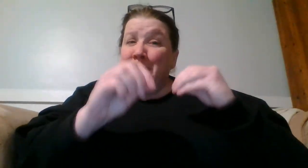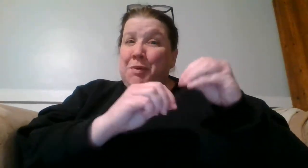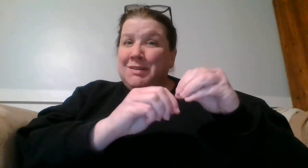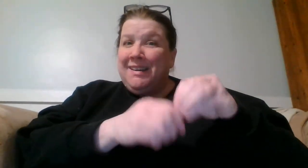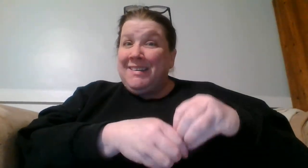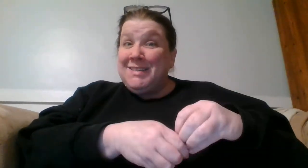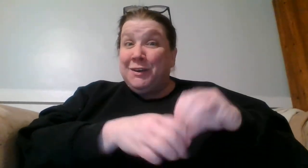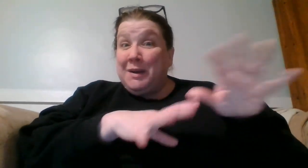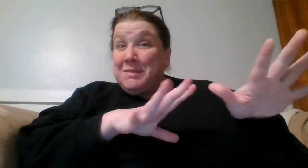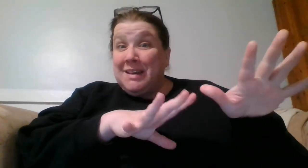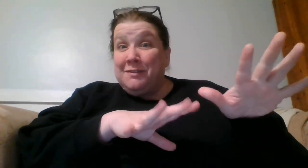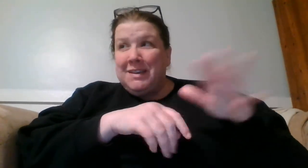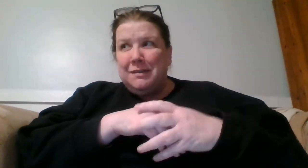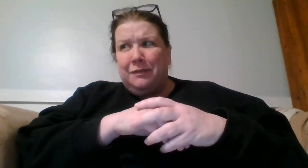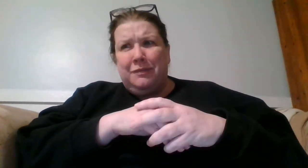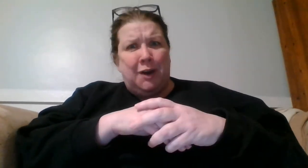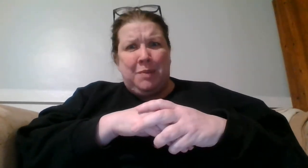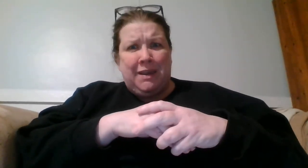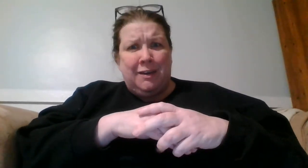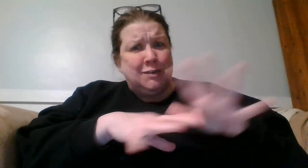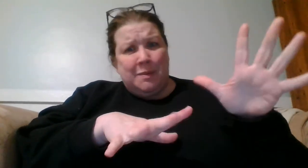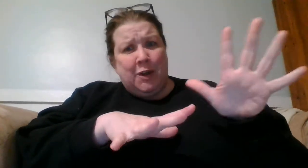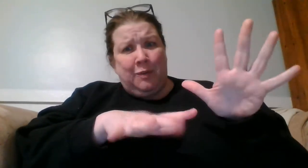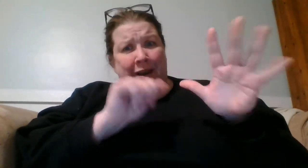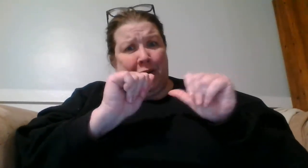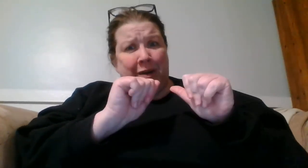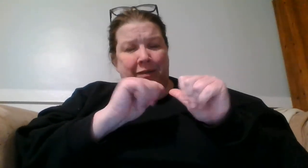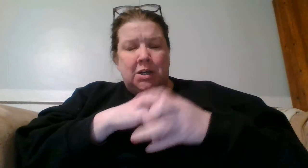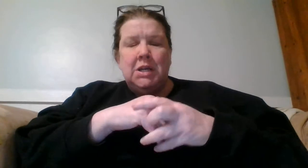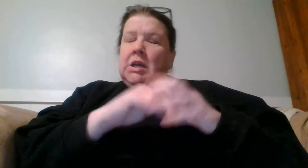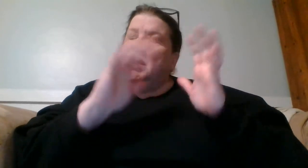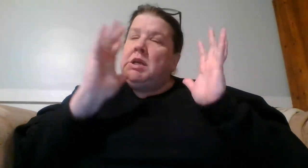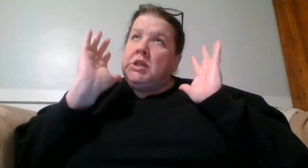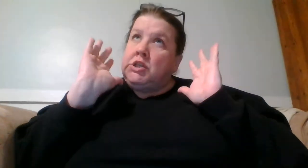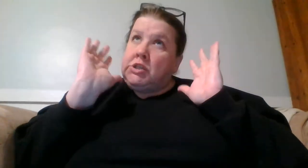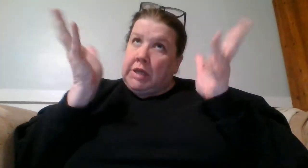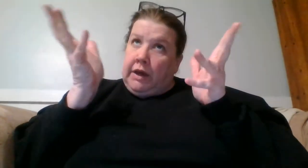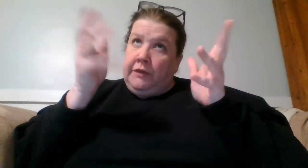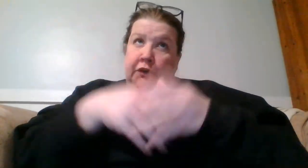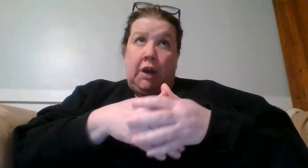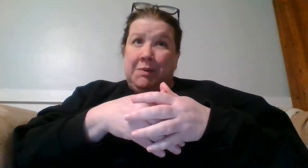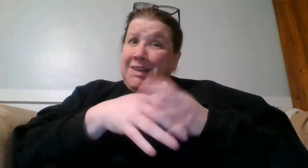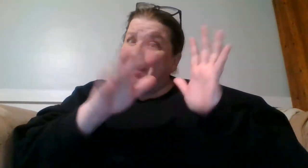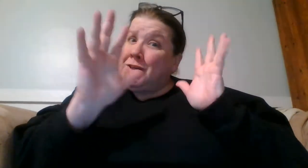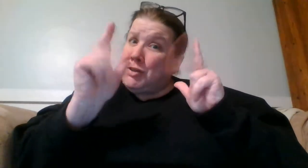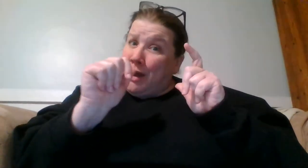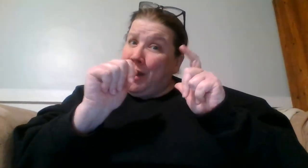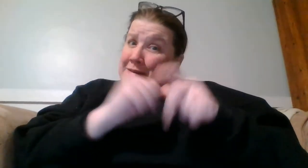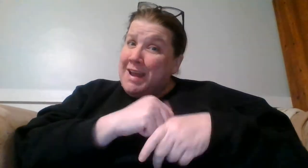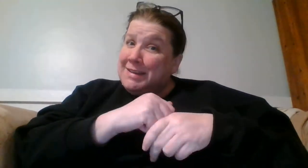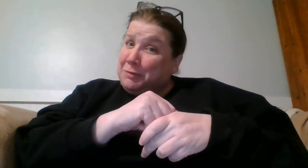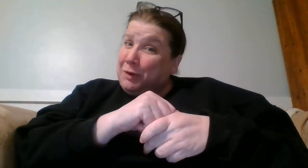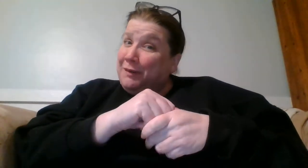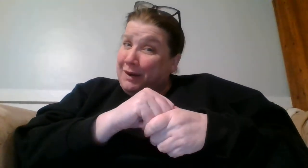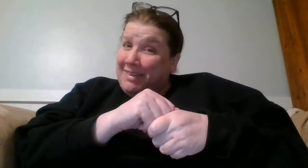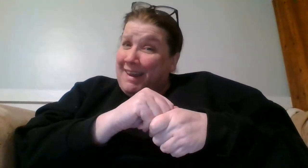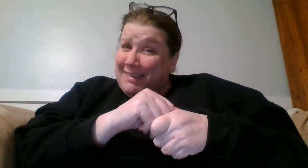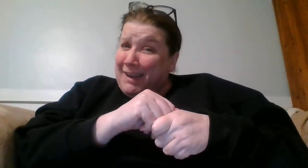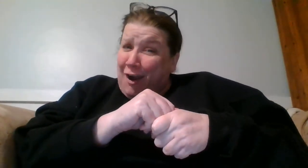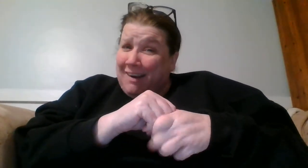me posting on Instagram selfies of, you know, biking or swimming or running or whatever, for a couple days, shout out and ask where they are.